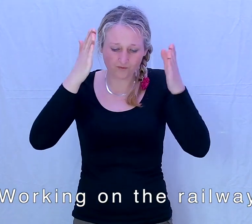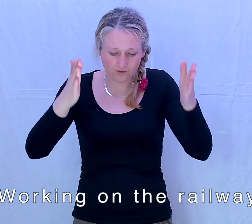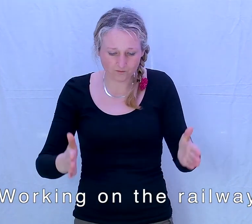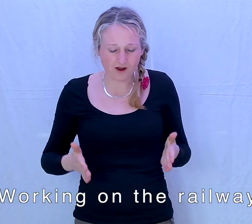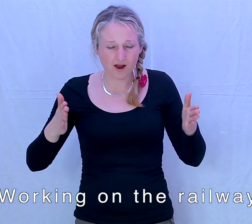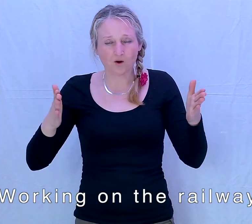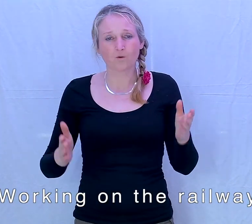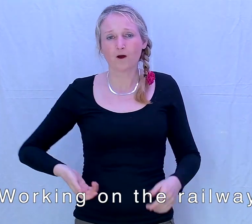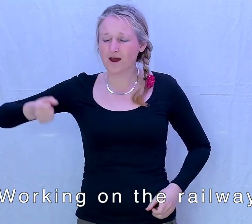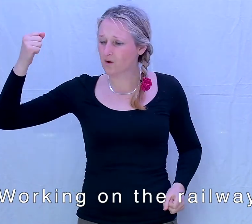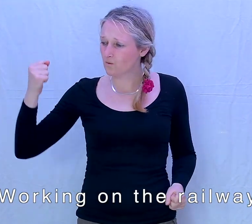on the railway